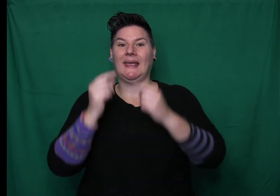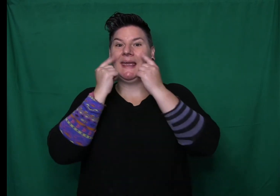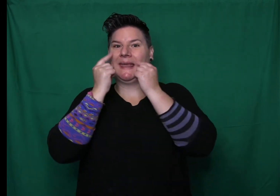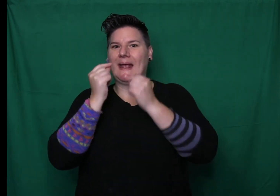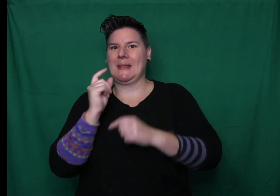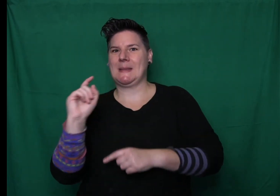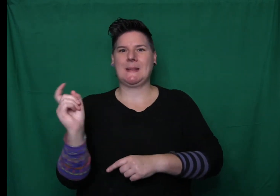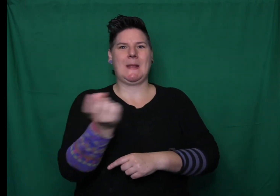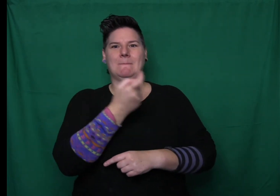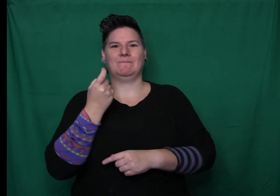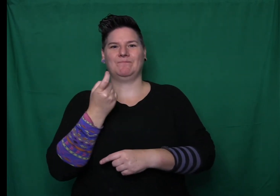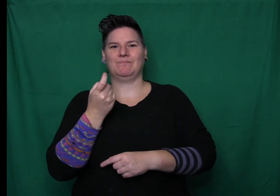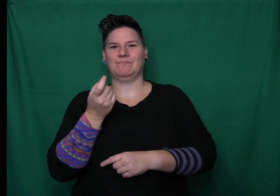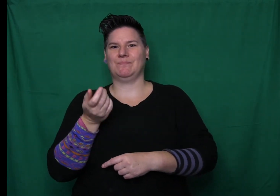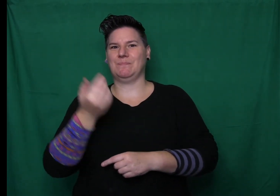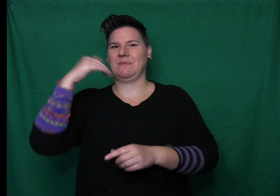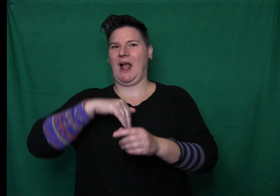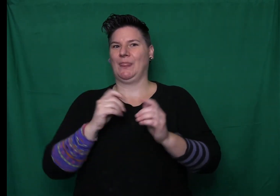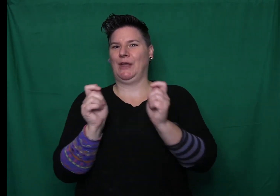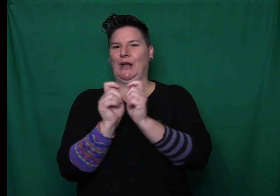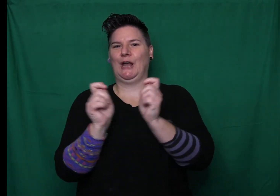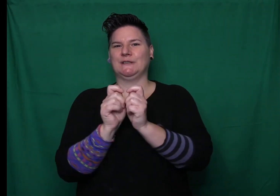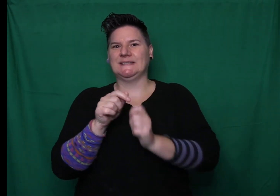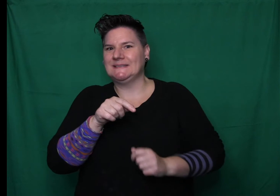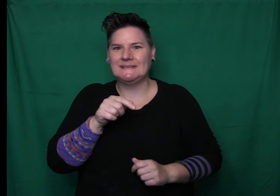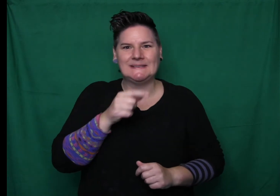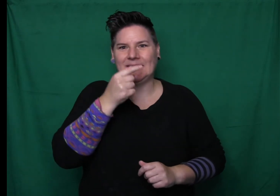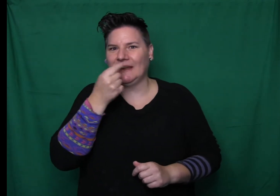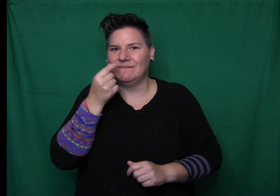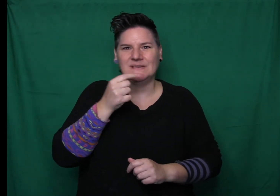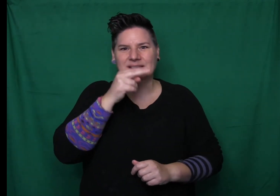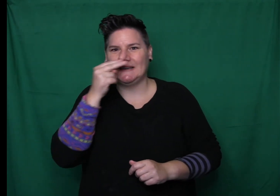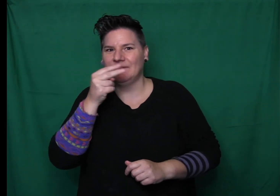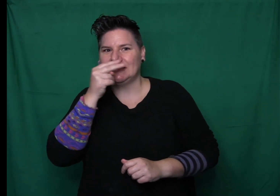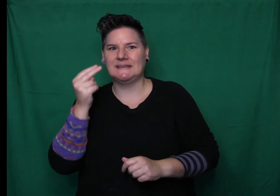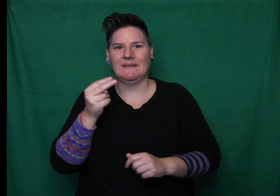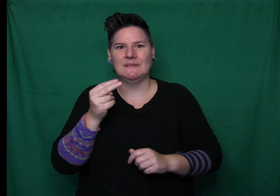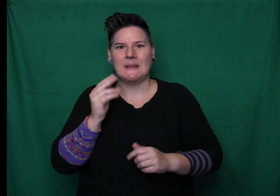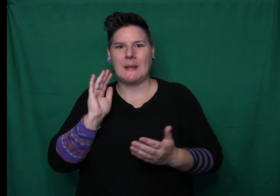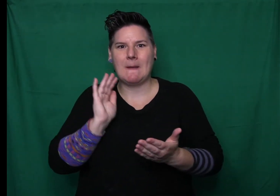live happily ever after, said Dory and went back behind the curtains.